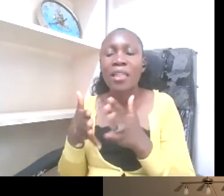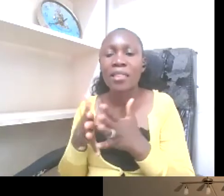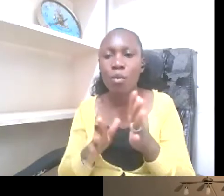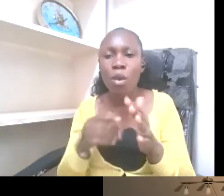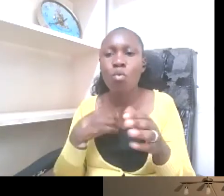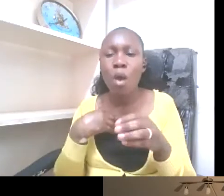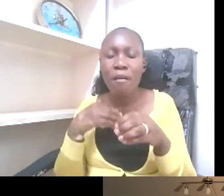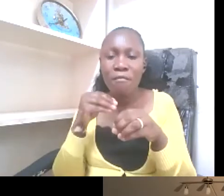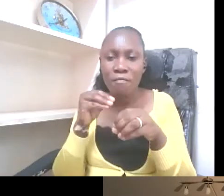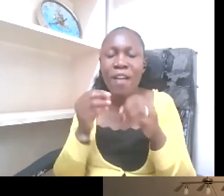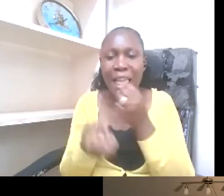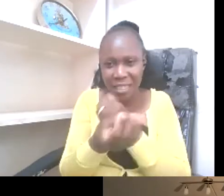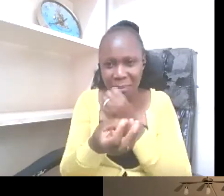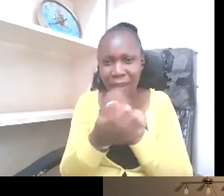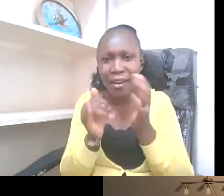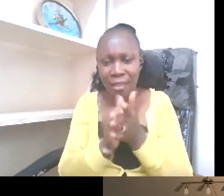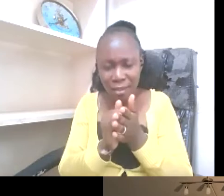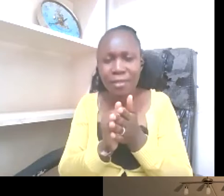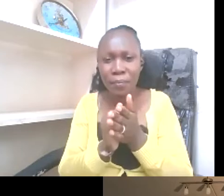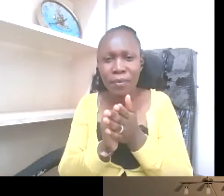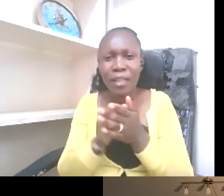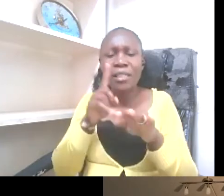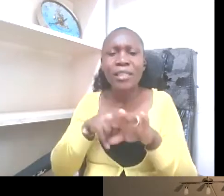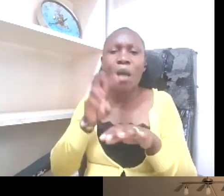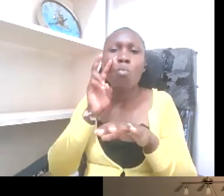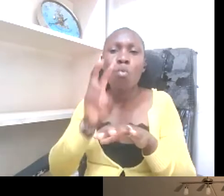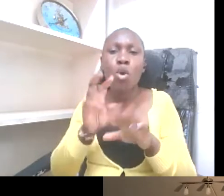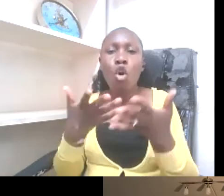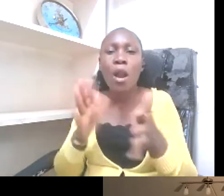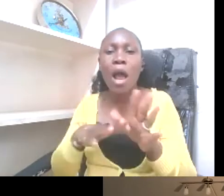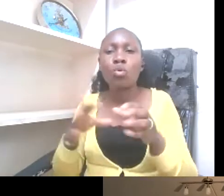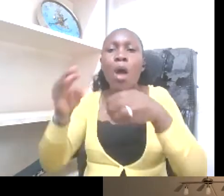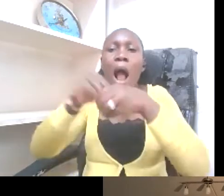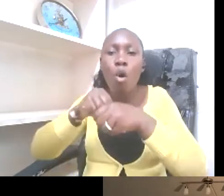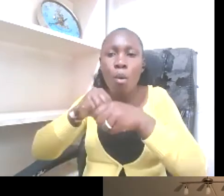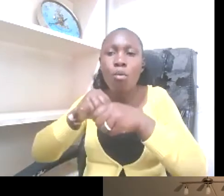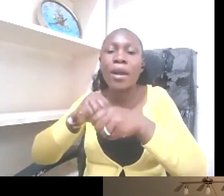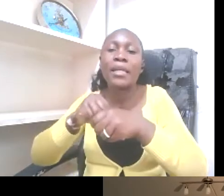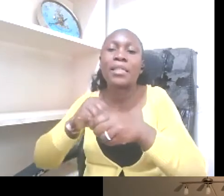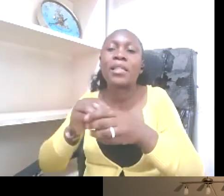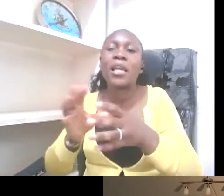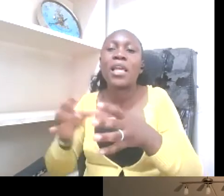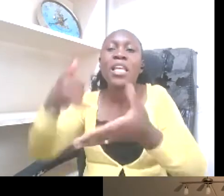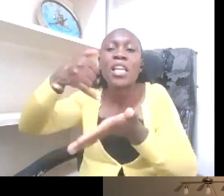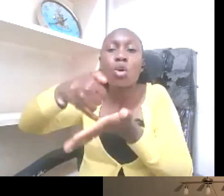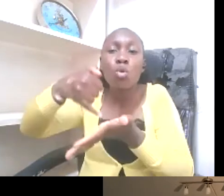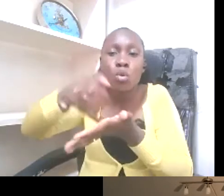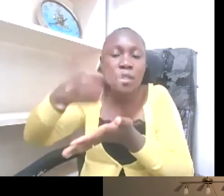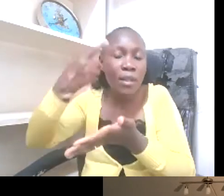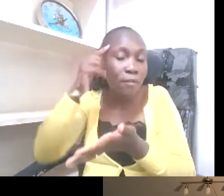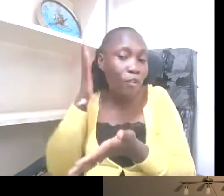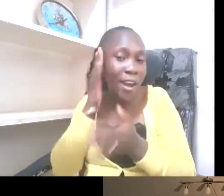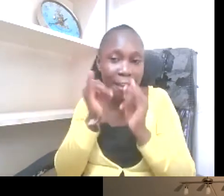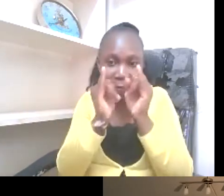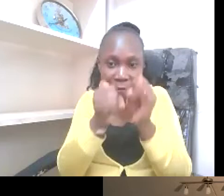explained that looking at accommodating inclusiveness for deaf individuals should not